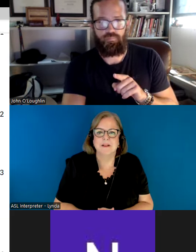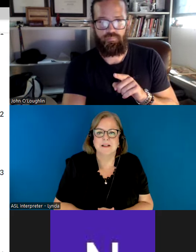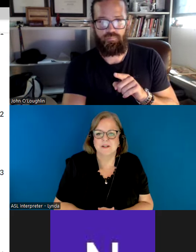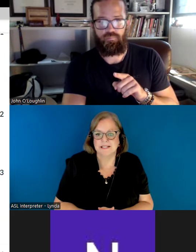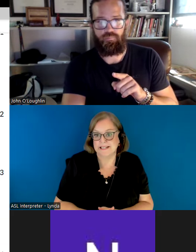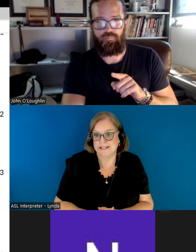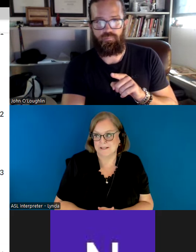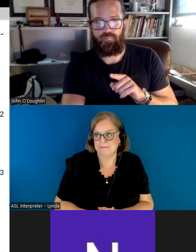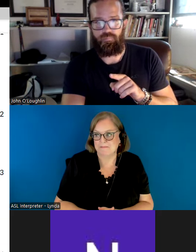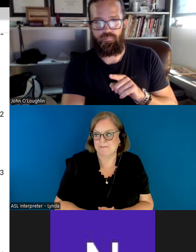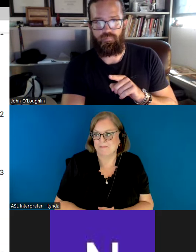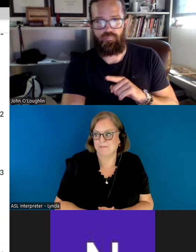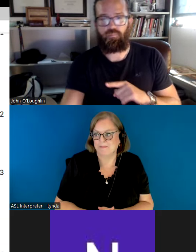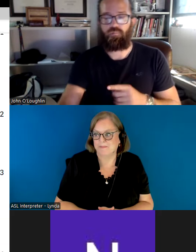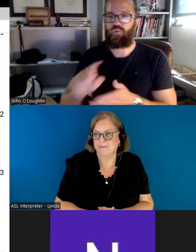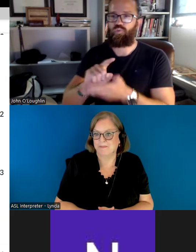You can see here.